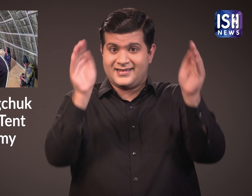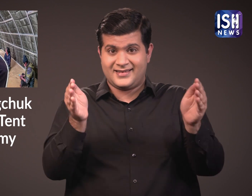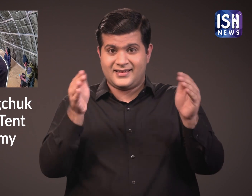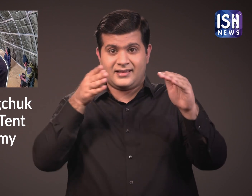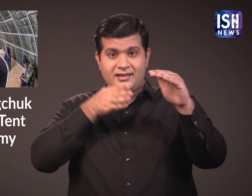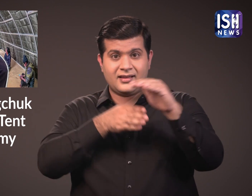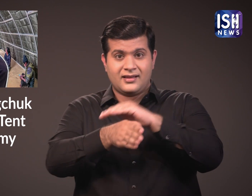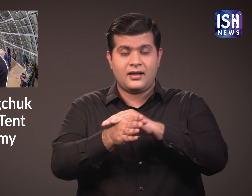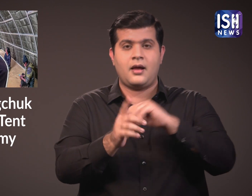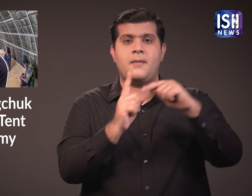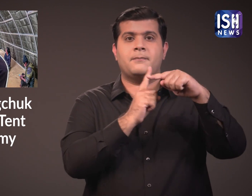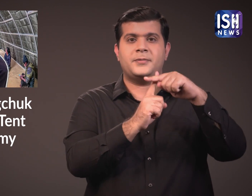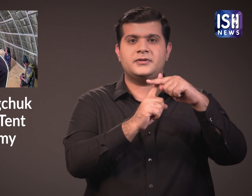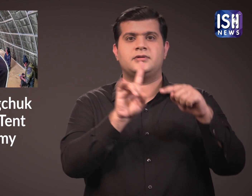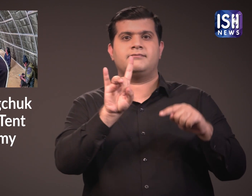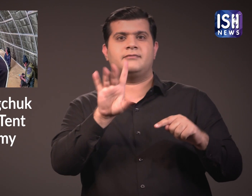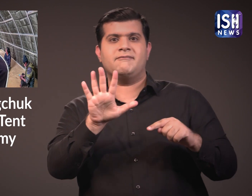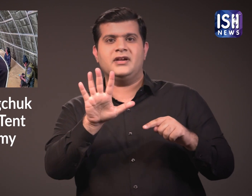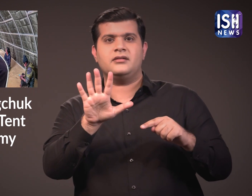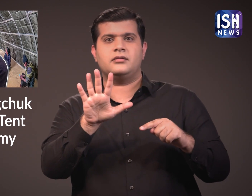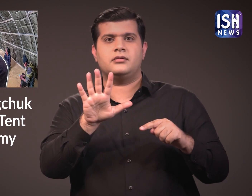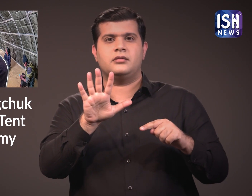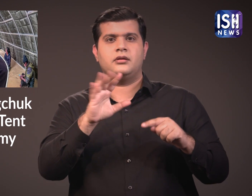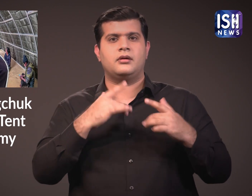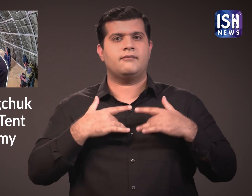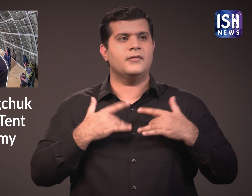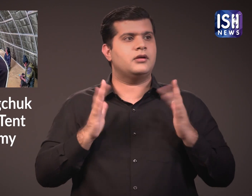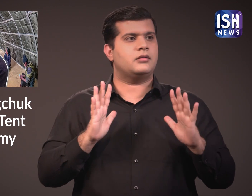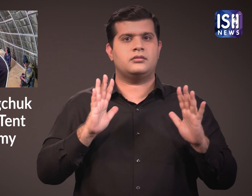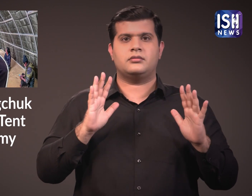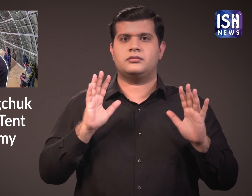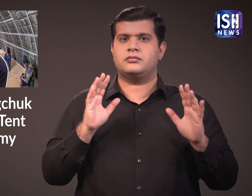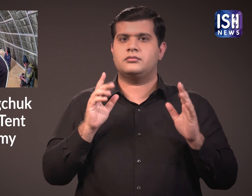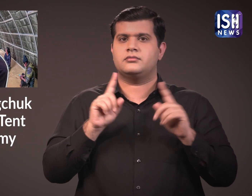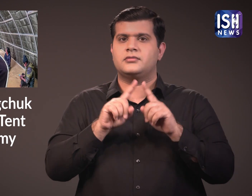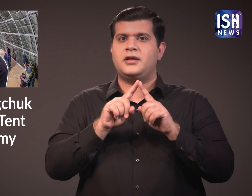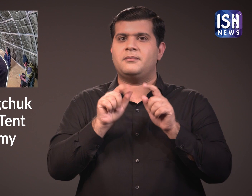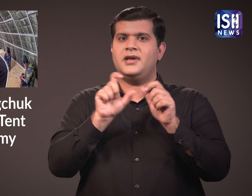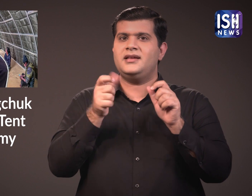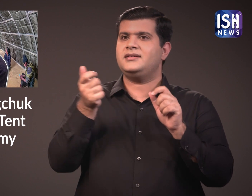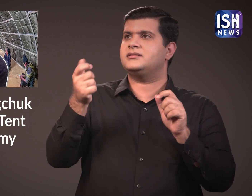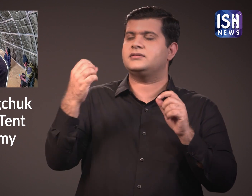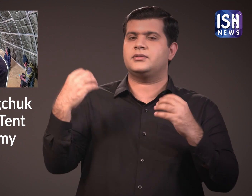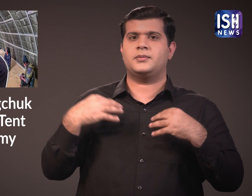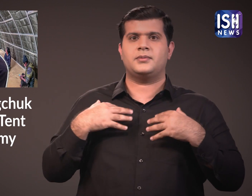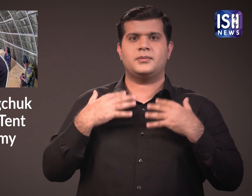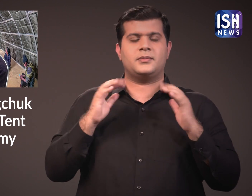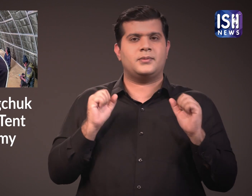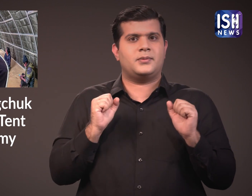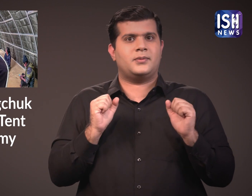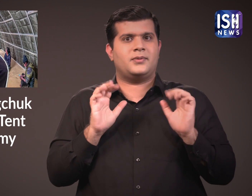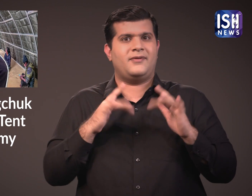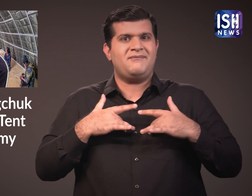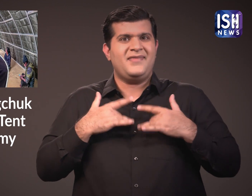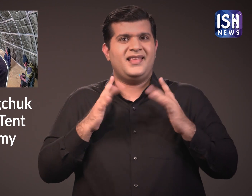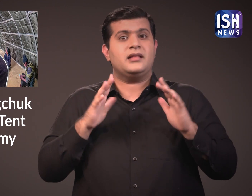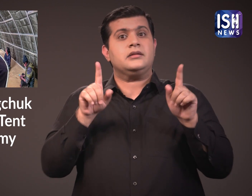However, the temperature inside the tent was plus 15 degrees Celsius. The temperature in the tent is extremely